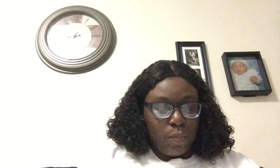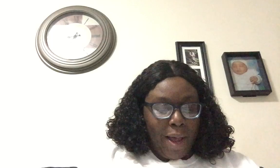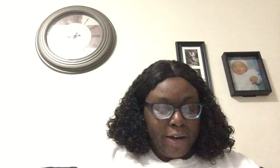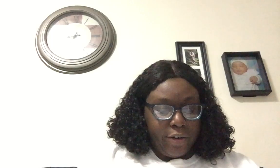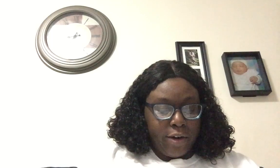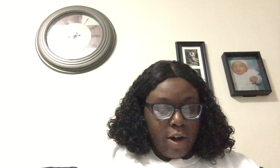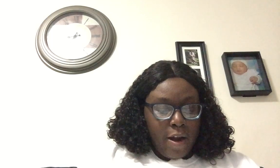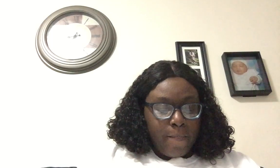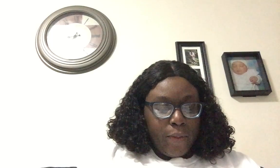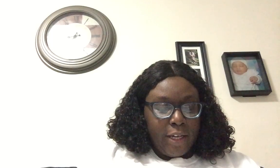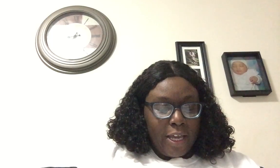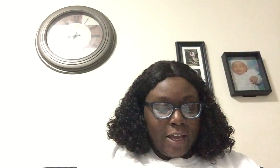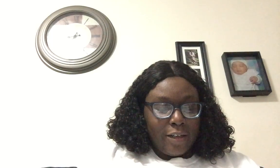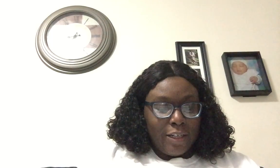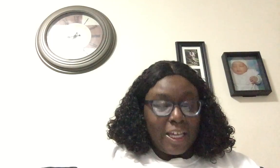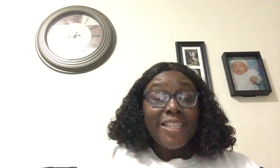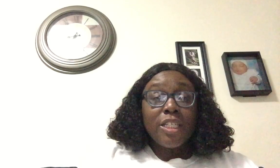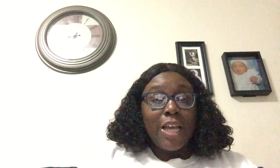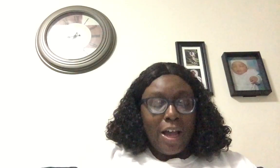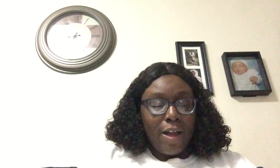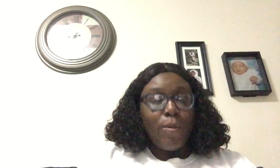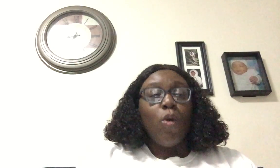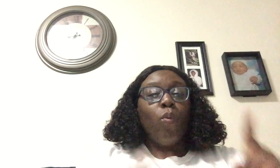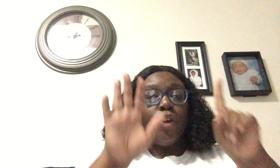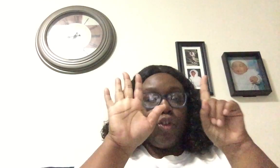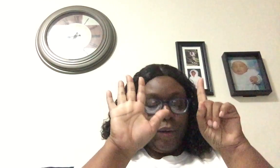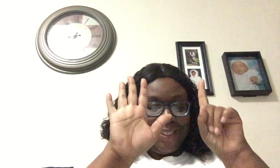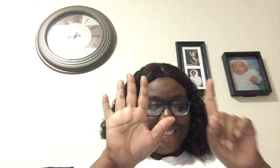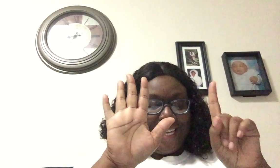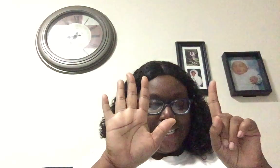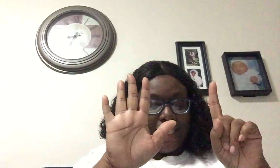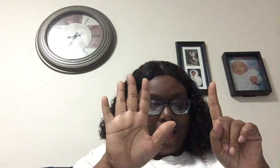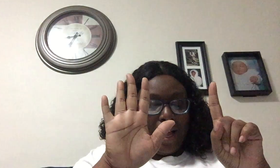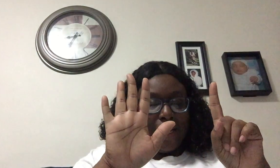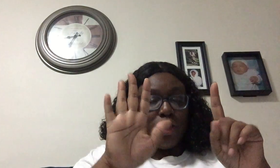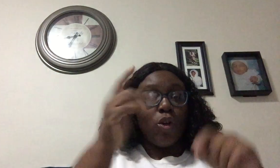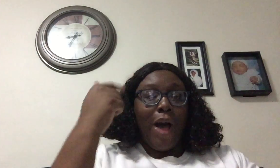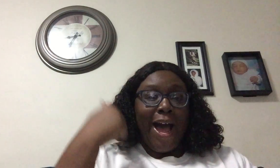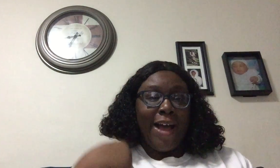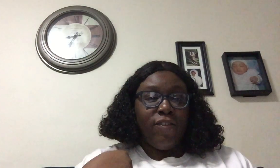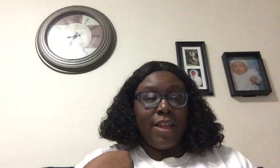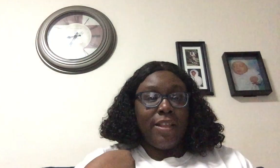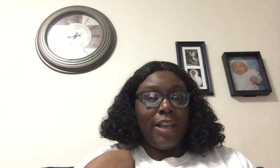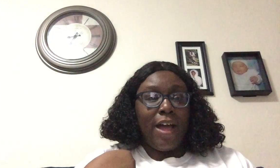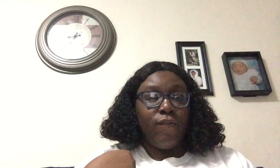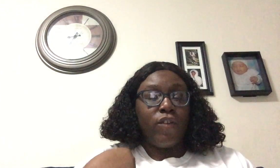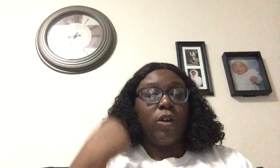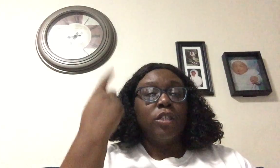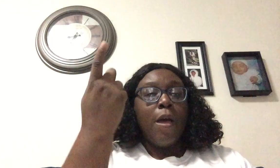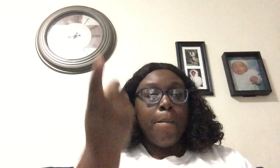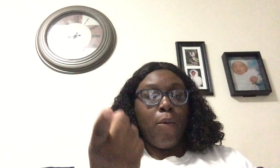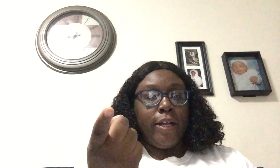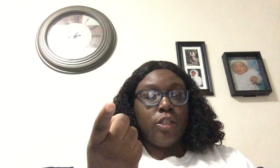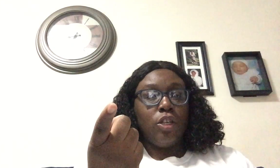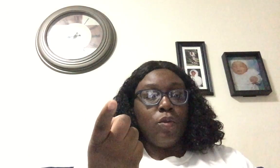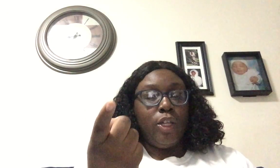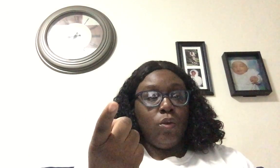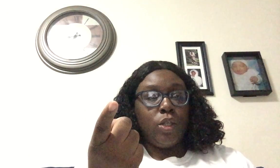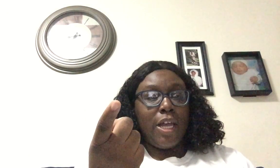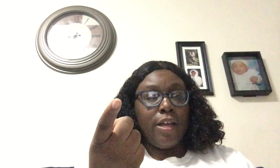spider again. This time we're doing six lines. So I've say the line first. Point to you and you say